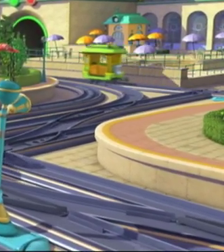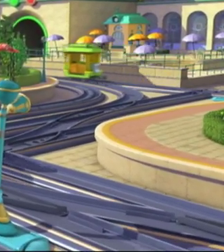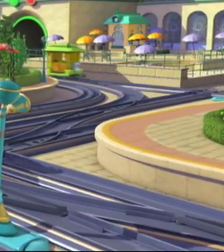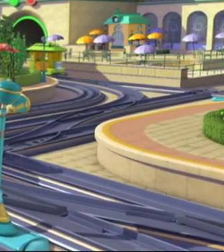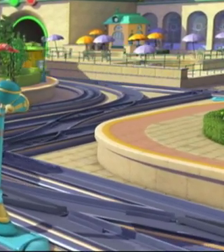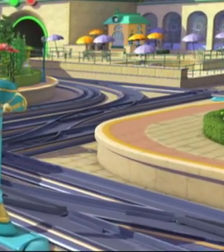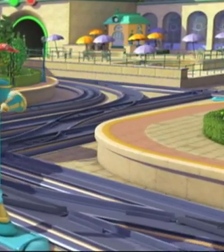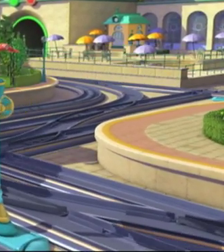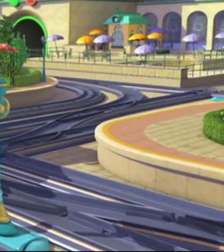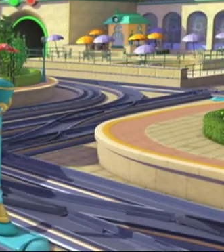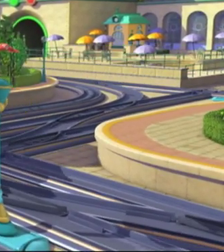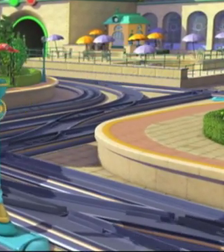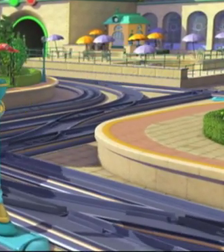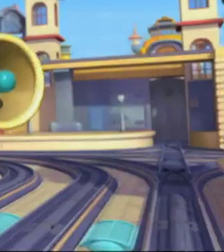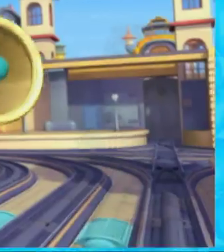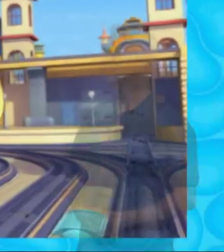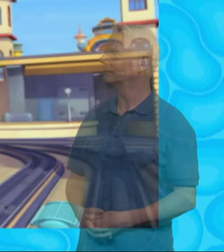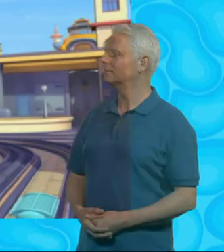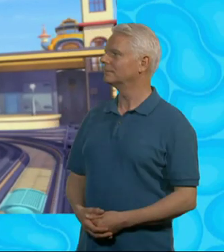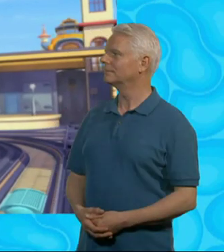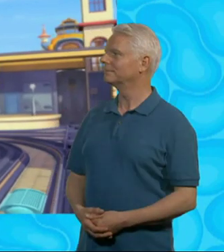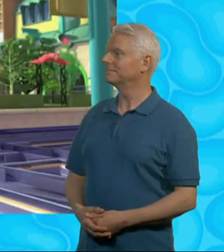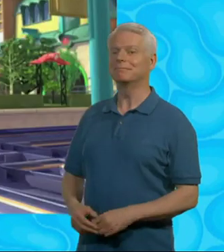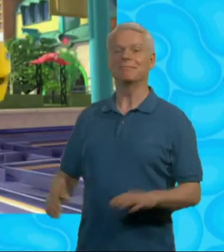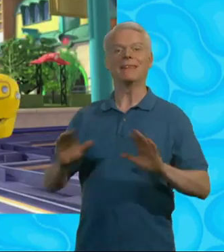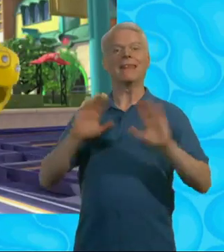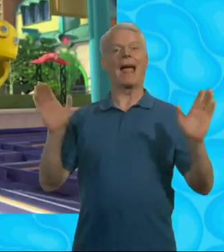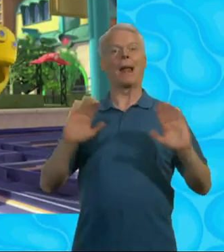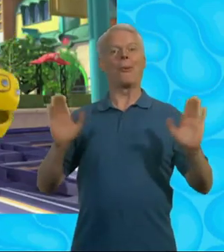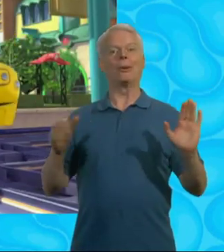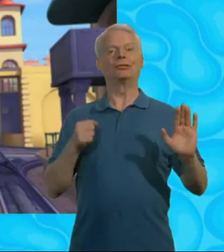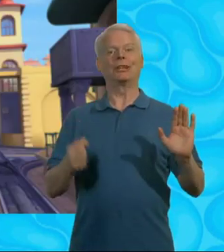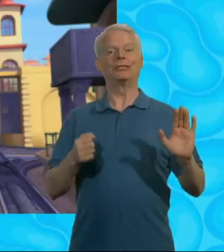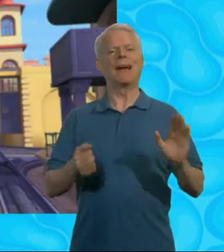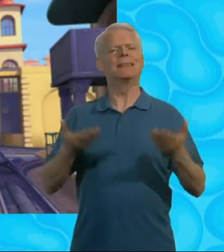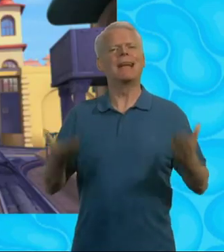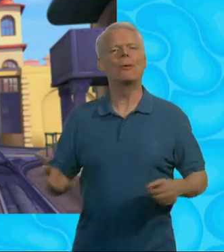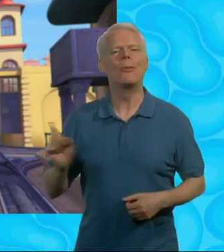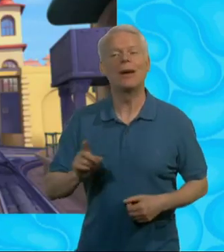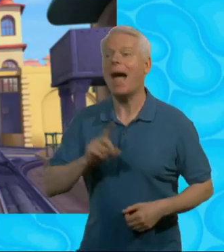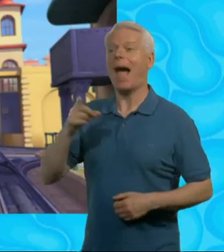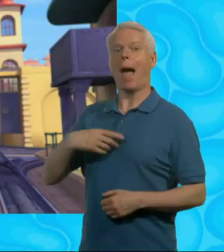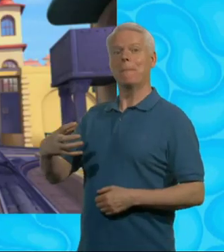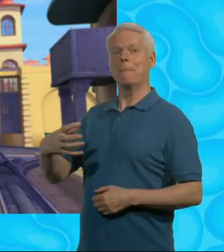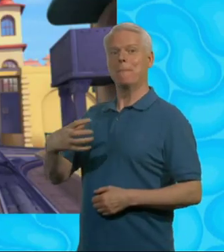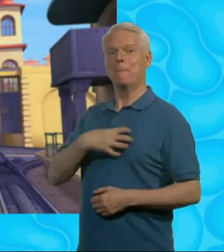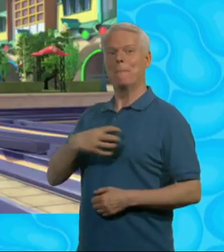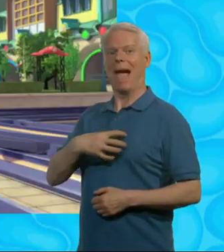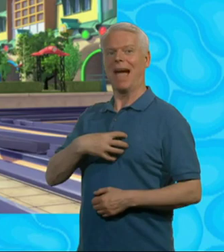Duggington Hello, Chuggers. It's time for... Bugs Quest! Today you're trying for your weighing it up badge. Hurrah!